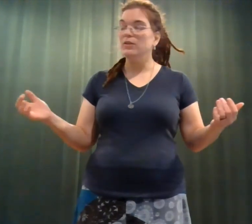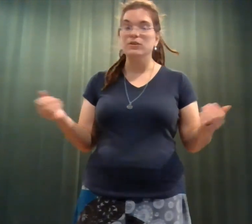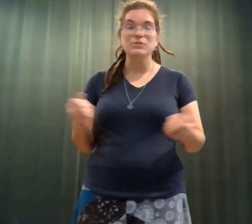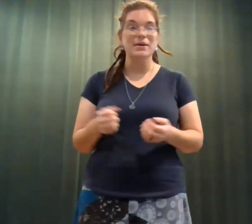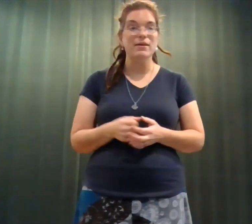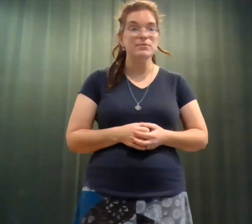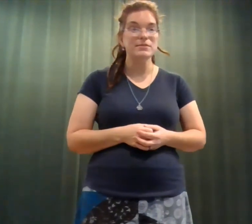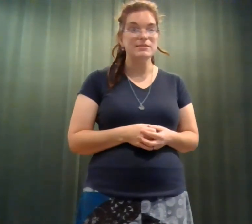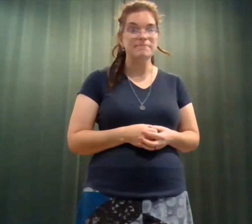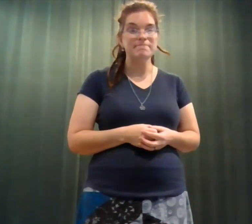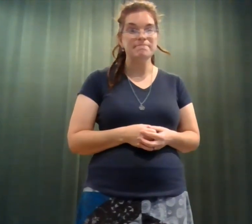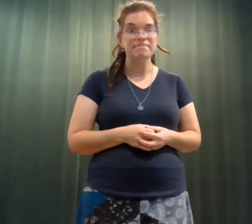looked around,